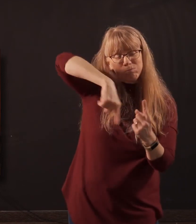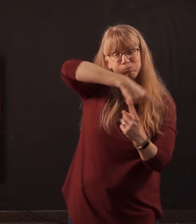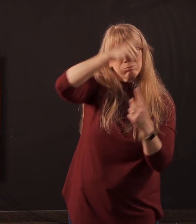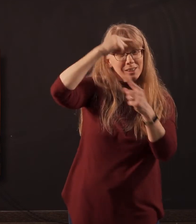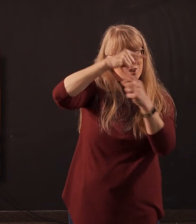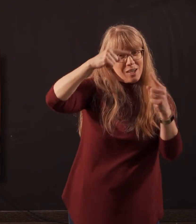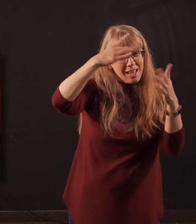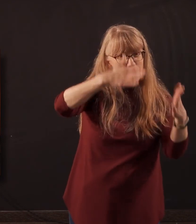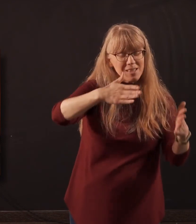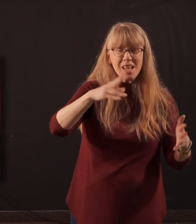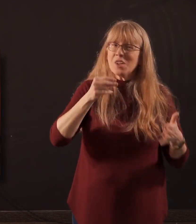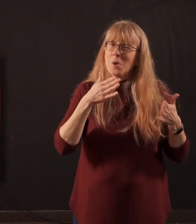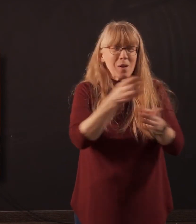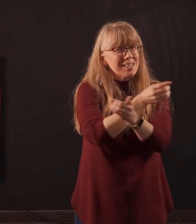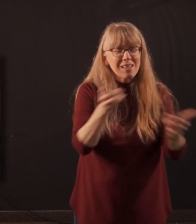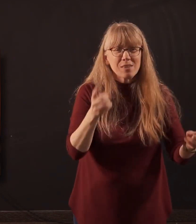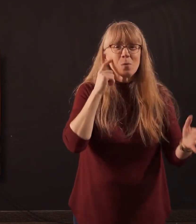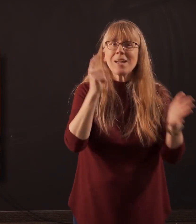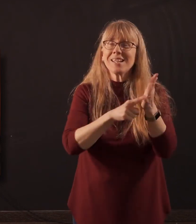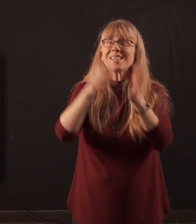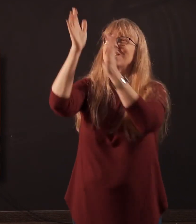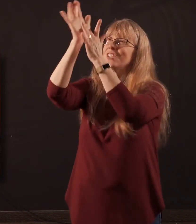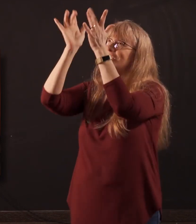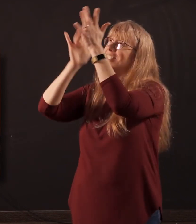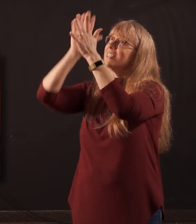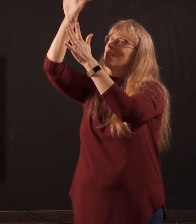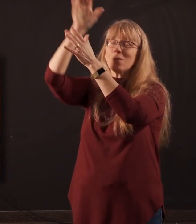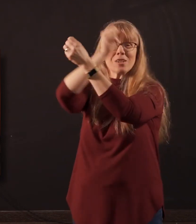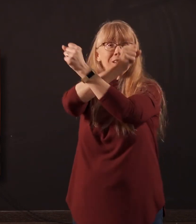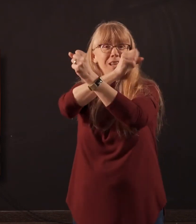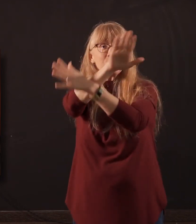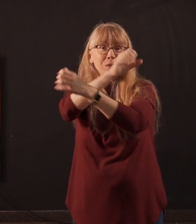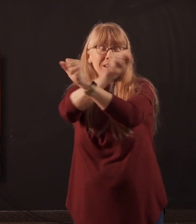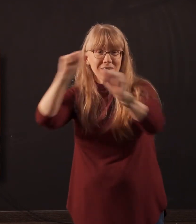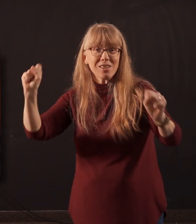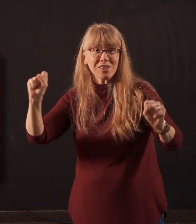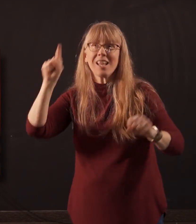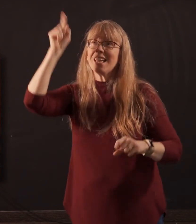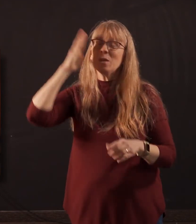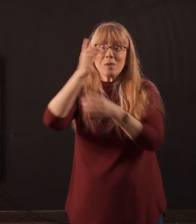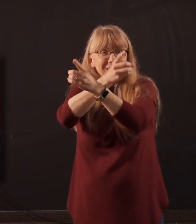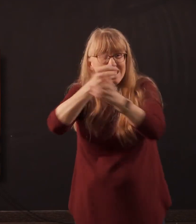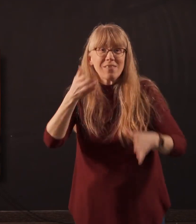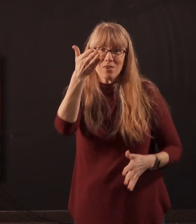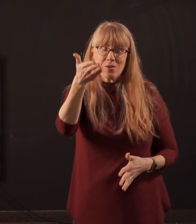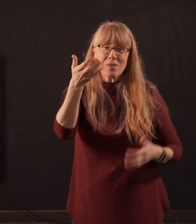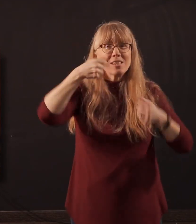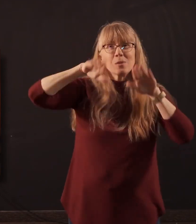you have no way to be delivered, then recognize that Jesus is your salvation. He will deliver you. Give your life over to